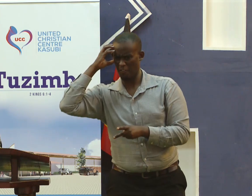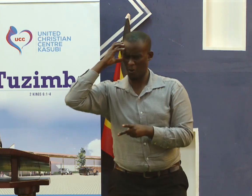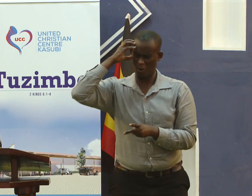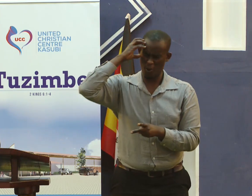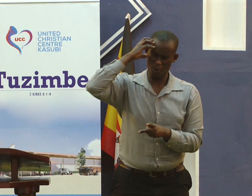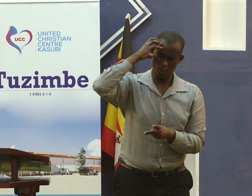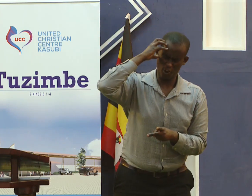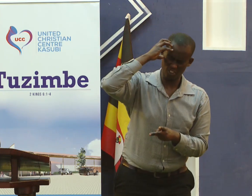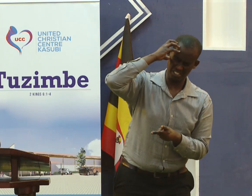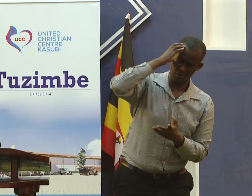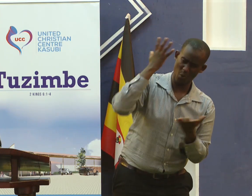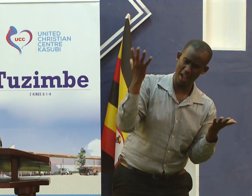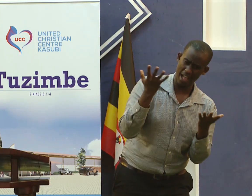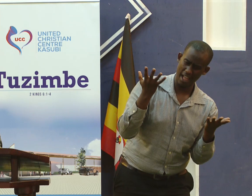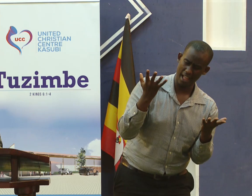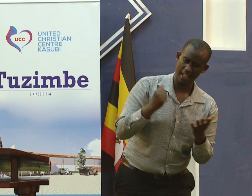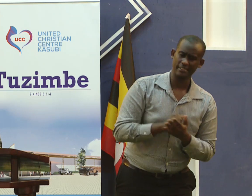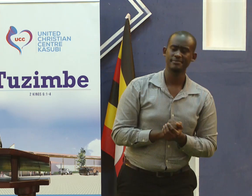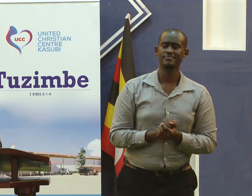And where are we driving them to?